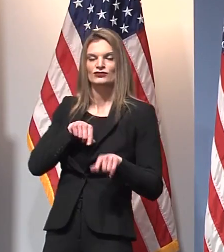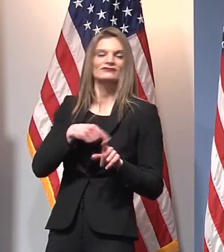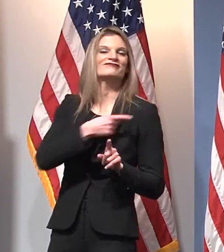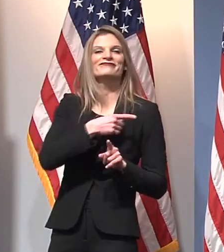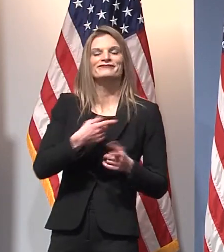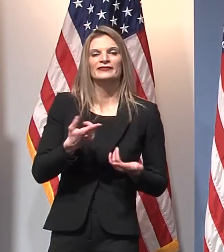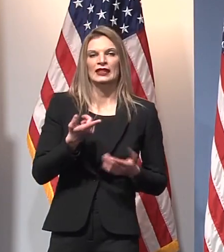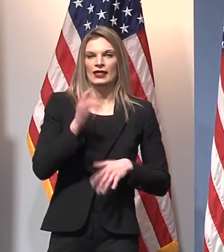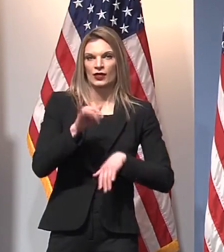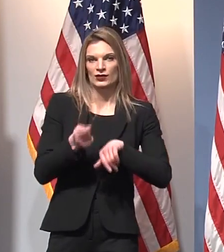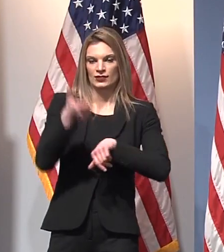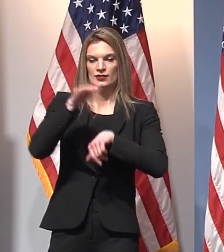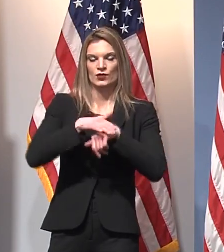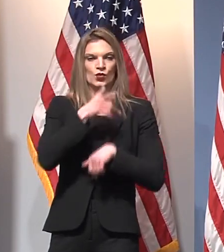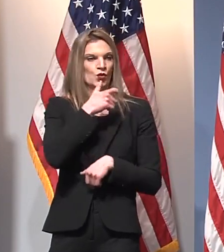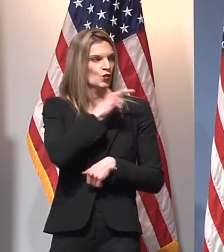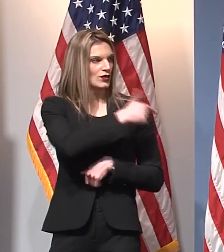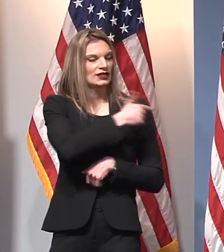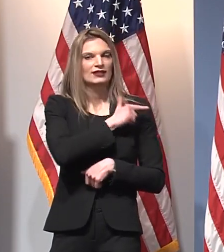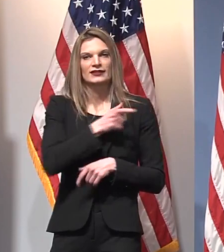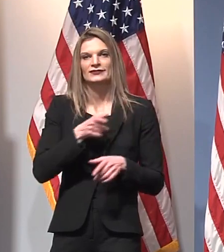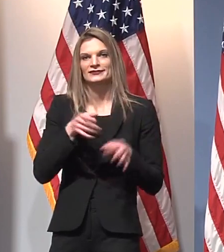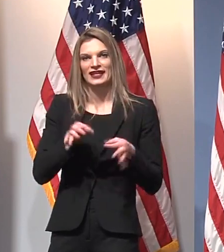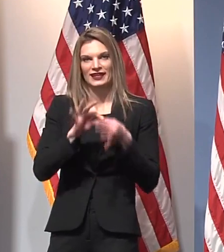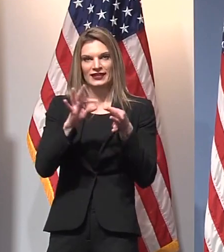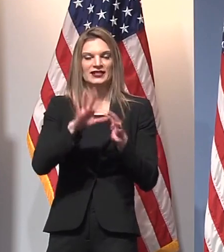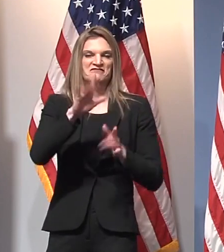question, Rick. I think I'll hand it over to Director Hertel.